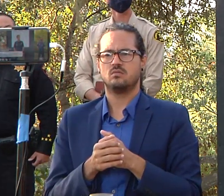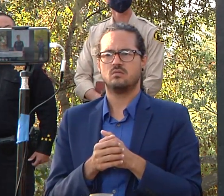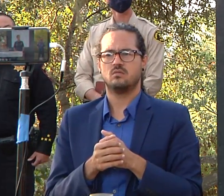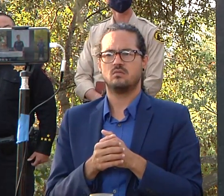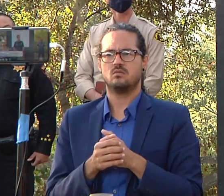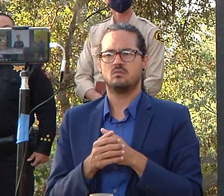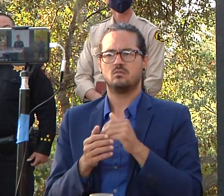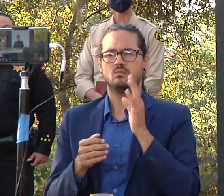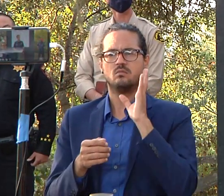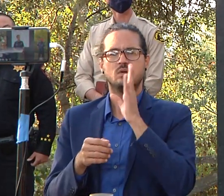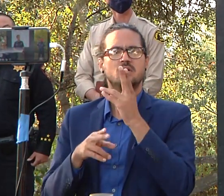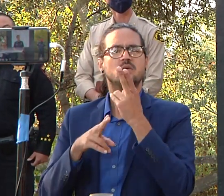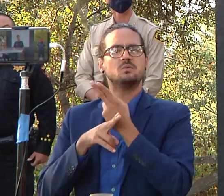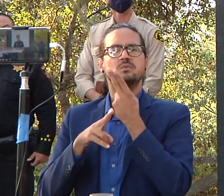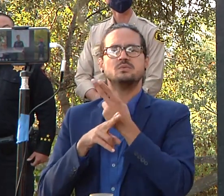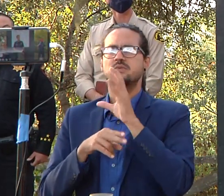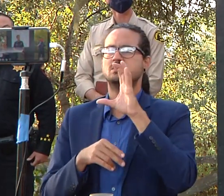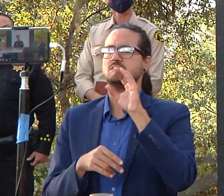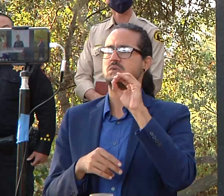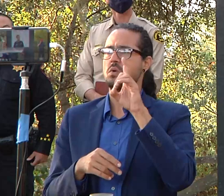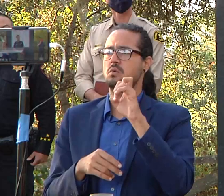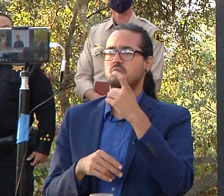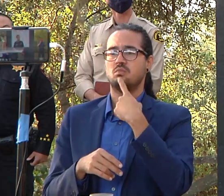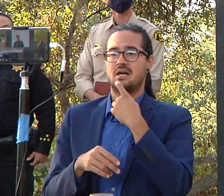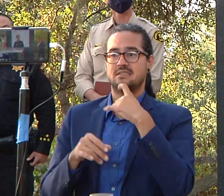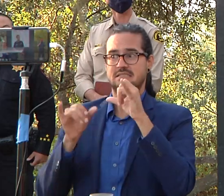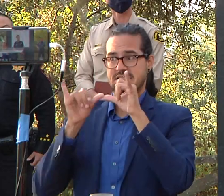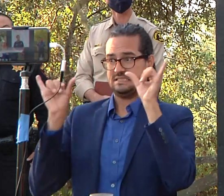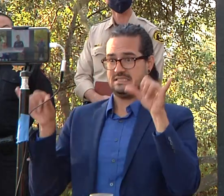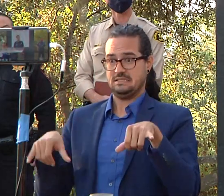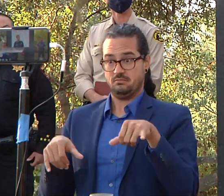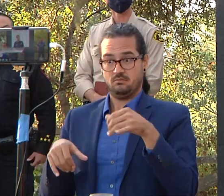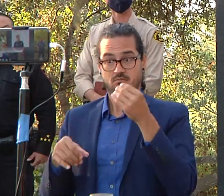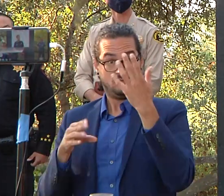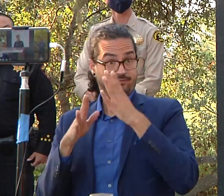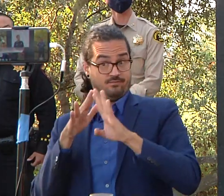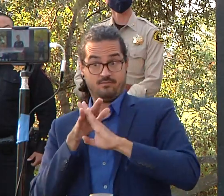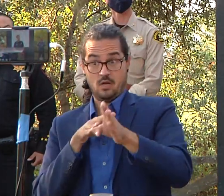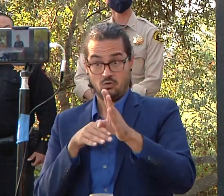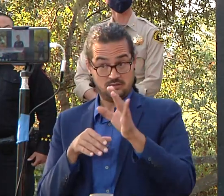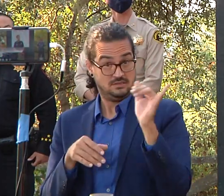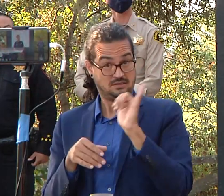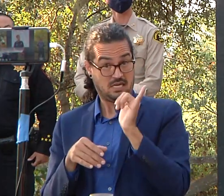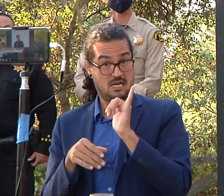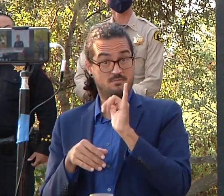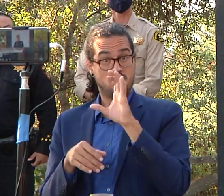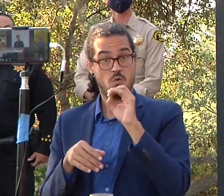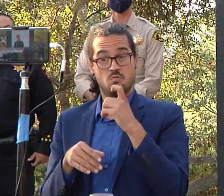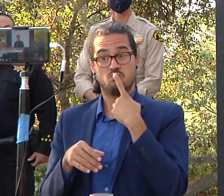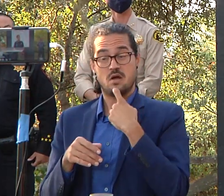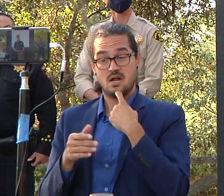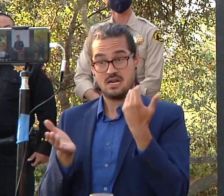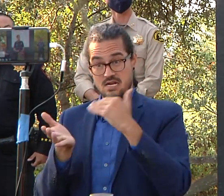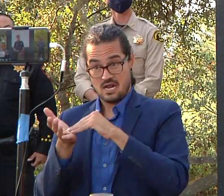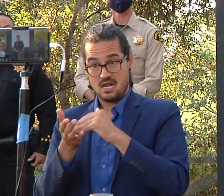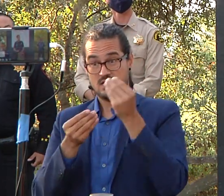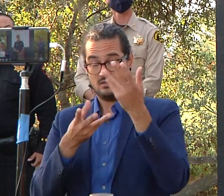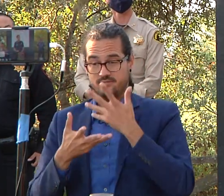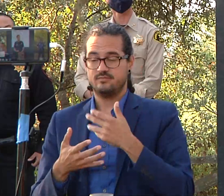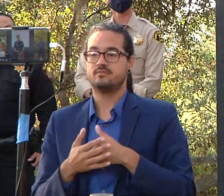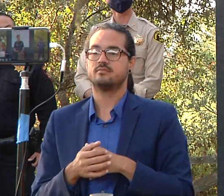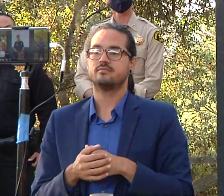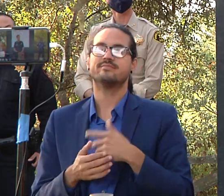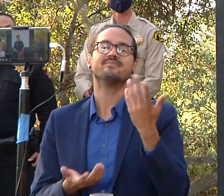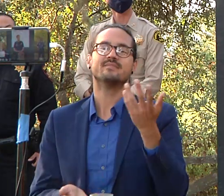tell us when we evacuated sure so the question was related to uh what to expect for repopulation in the san lorenzo valley and how the the